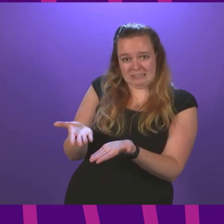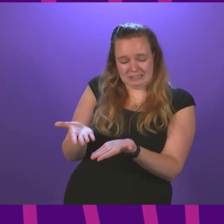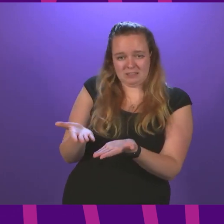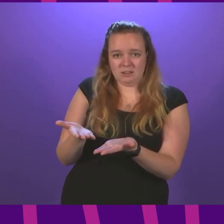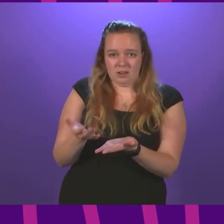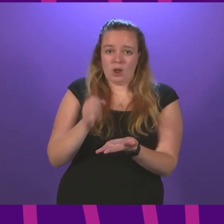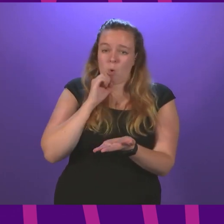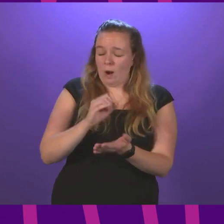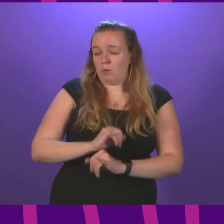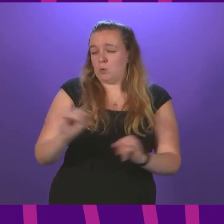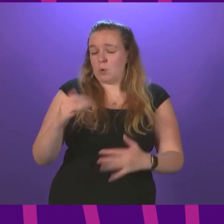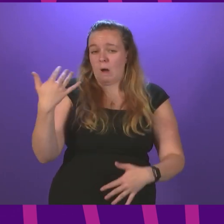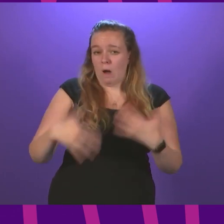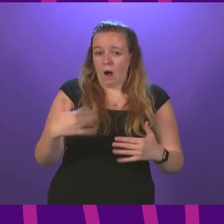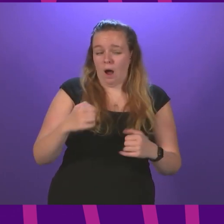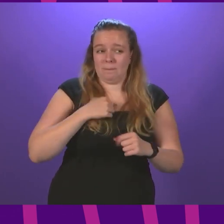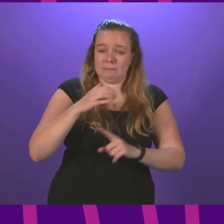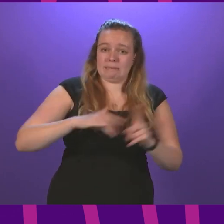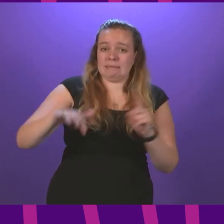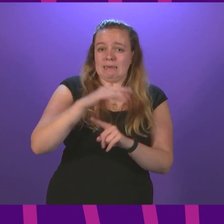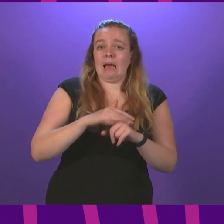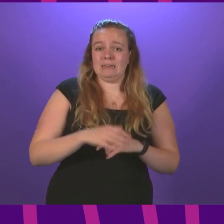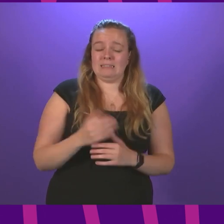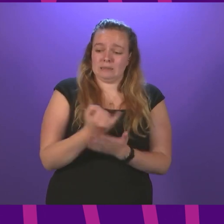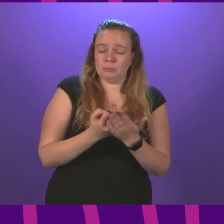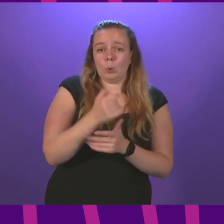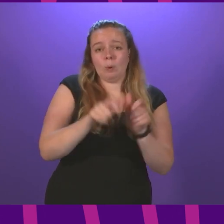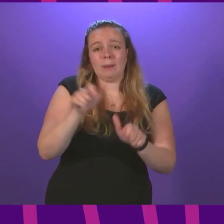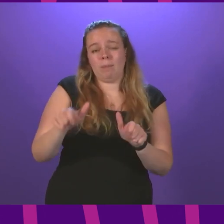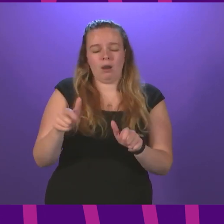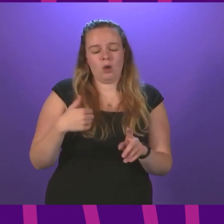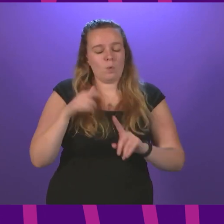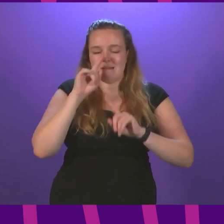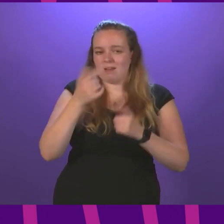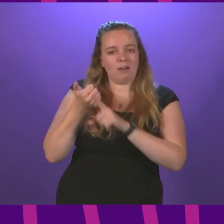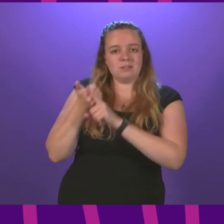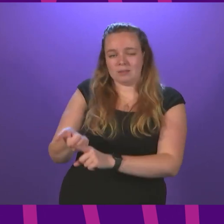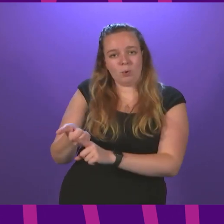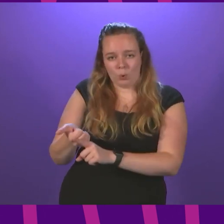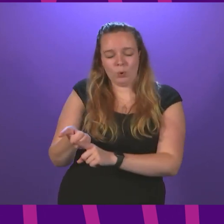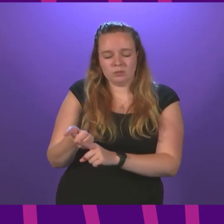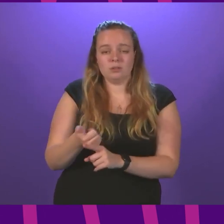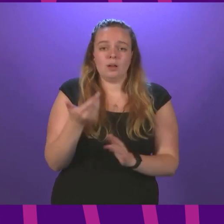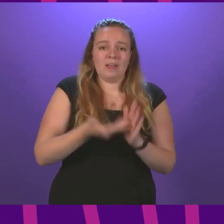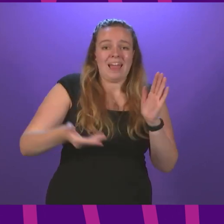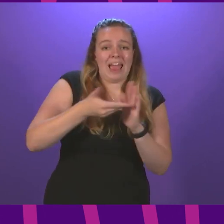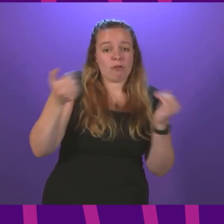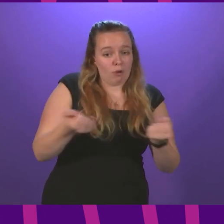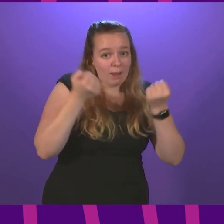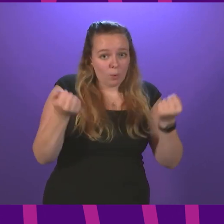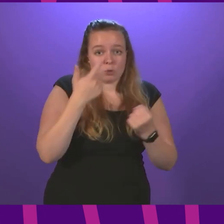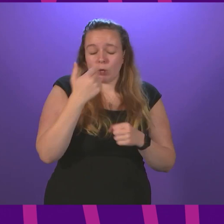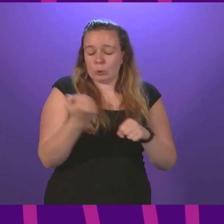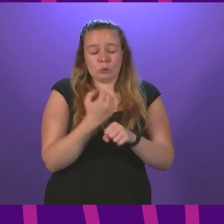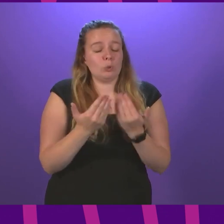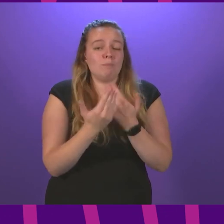it is going to actively harm our society's poorest people. We cannot support that. And with additional powers, we could do so